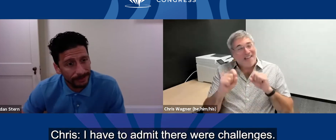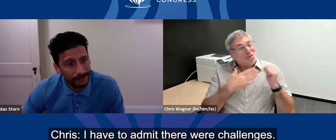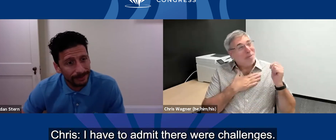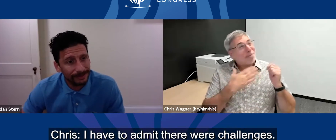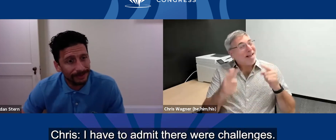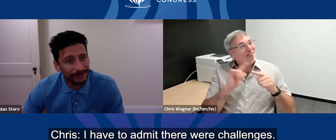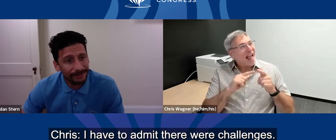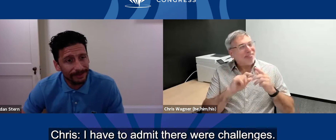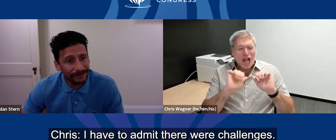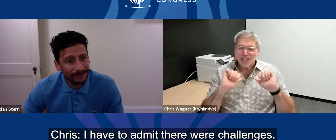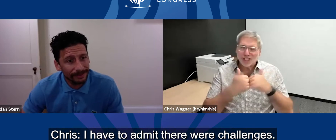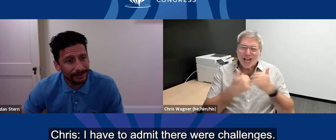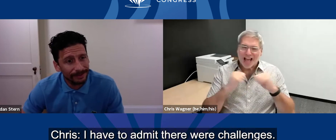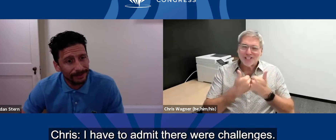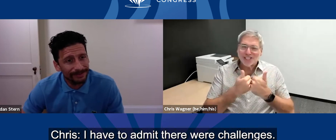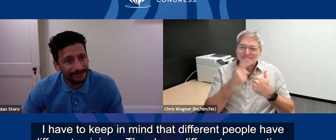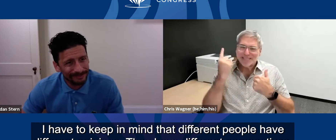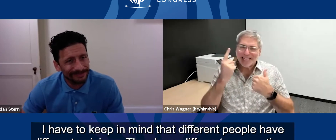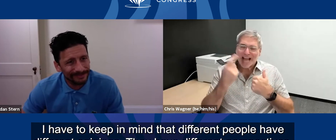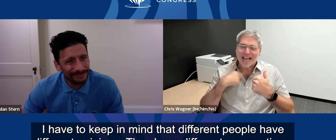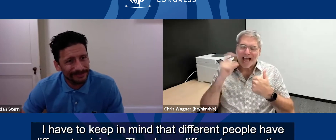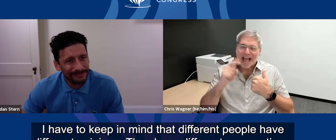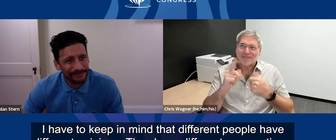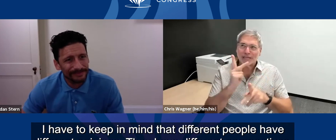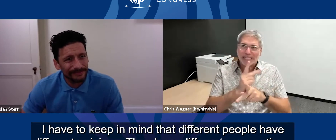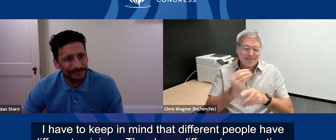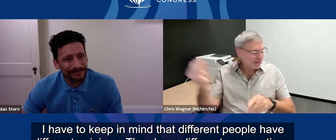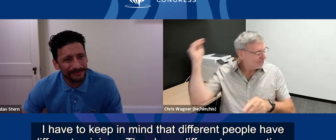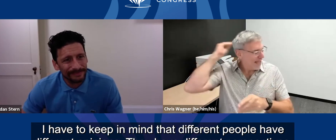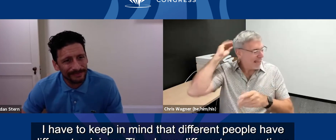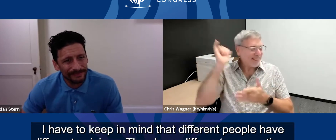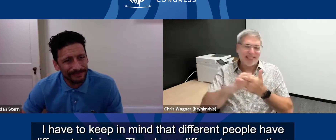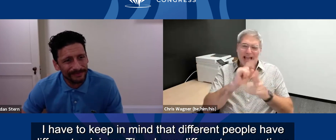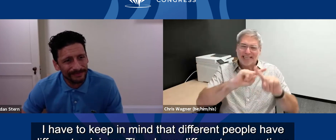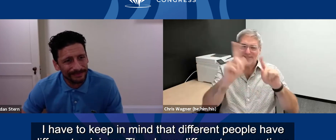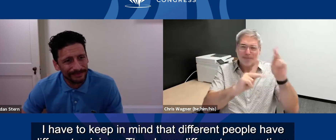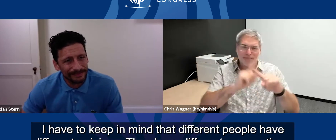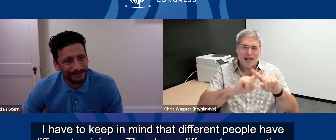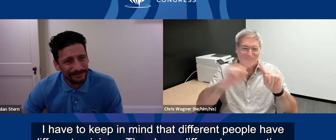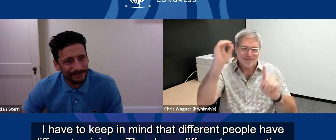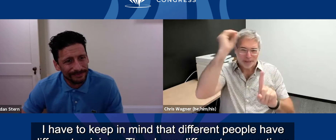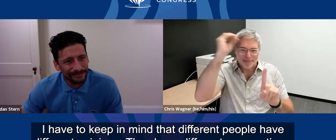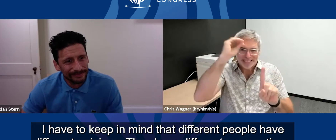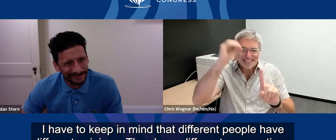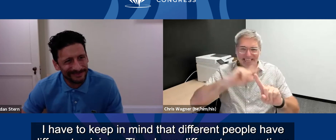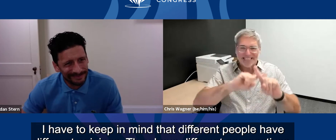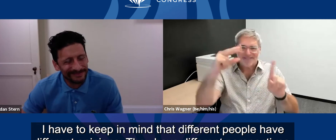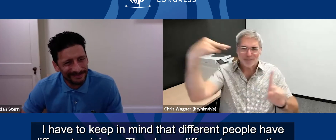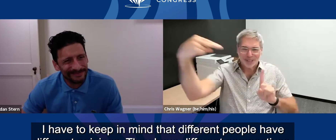Well, I have to admit there were challenges. have to keep in mind though that different people have different opinions and different perspectives.